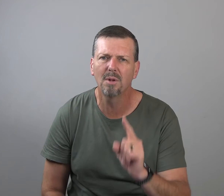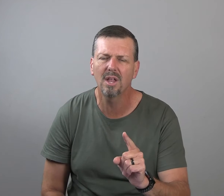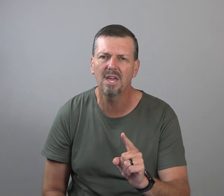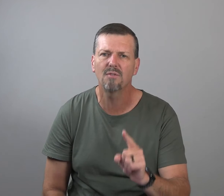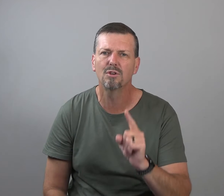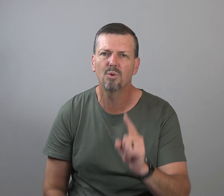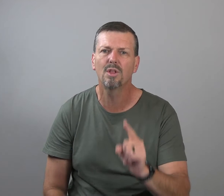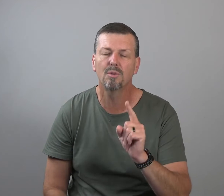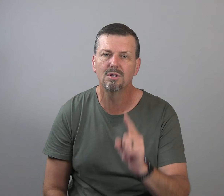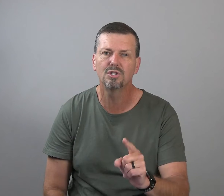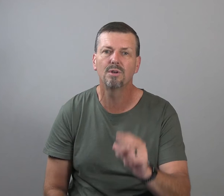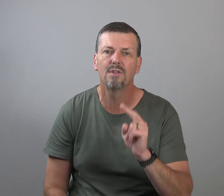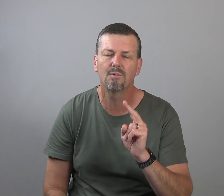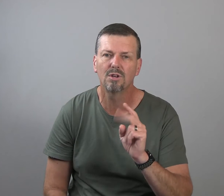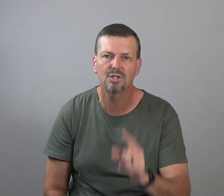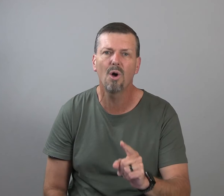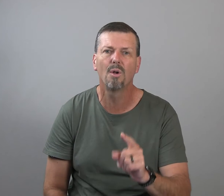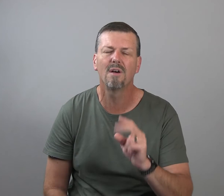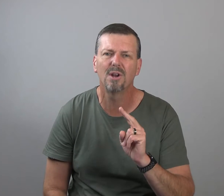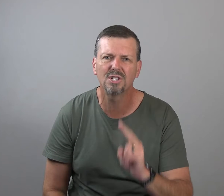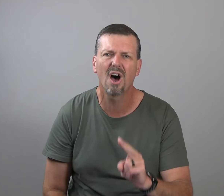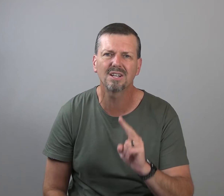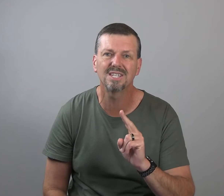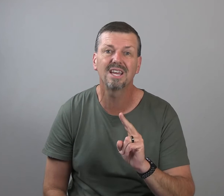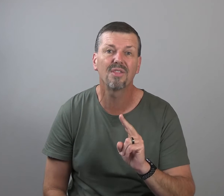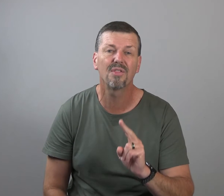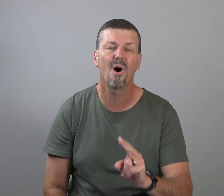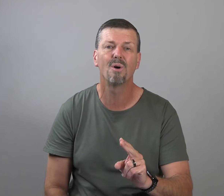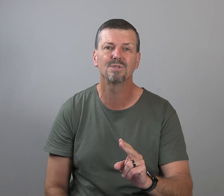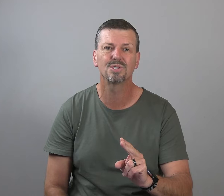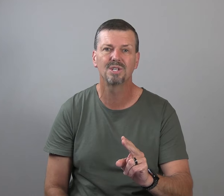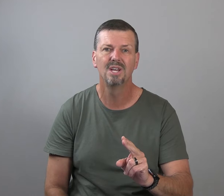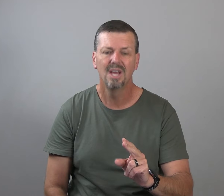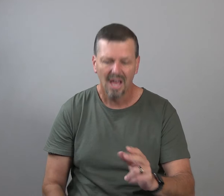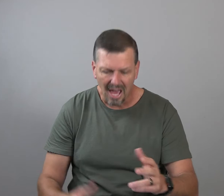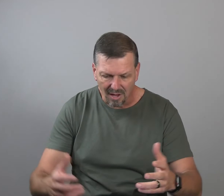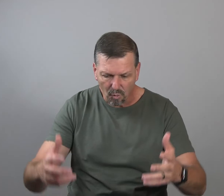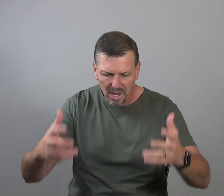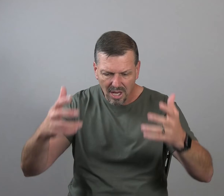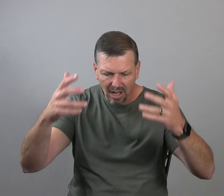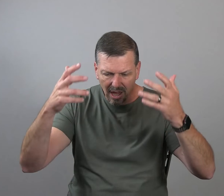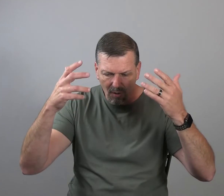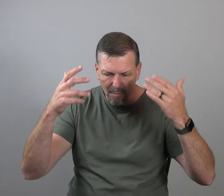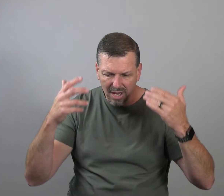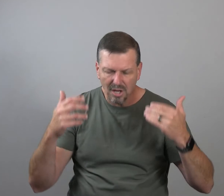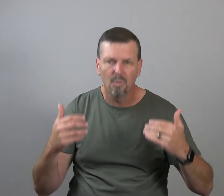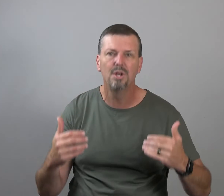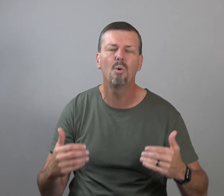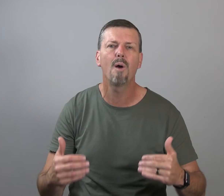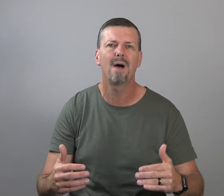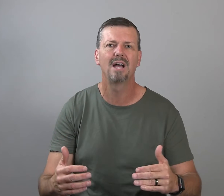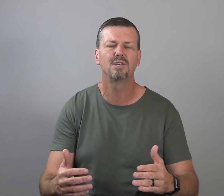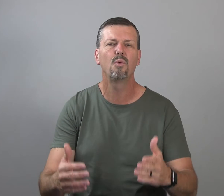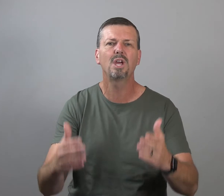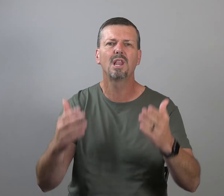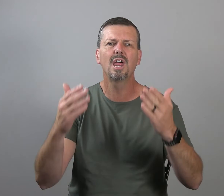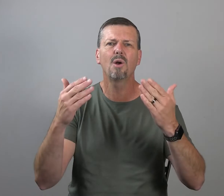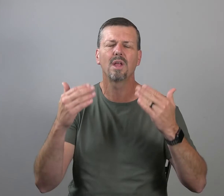unbelief was really the result of their toxic thoughts. And if we could literally begin to renew our minds, if we could literally